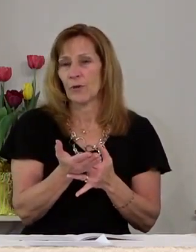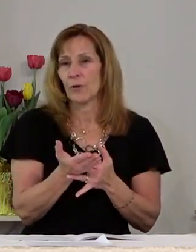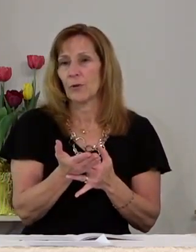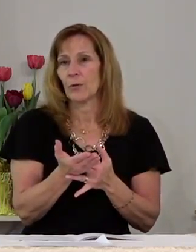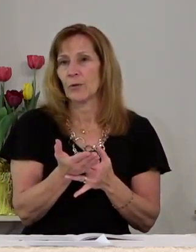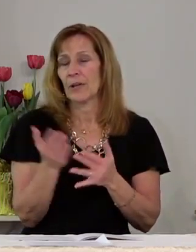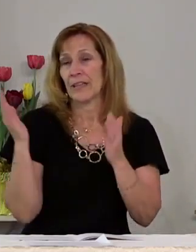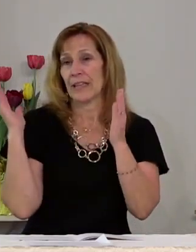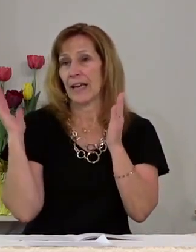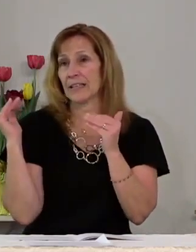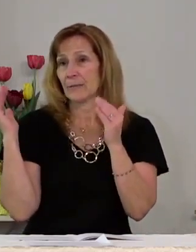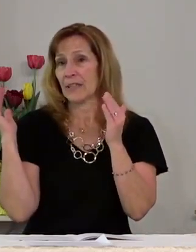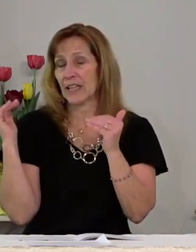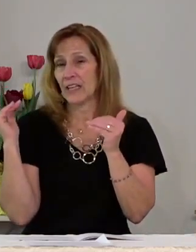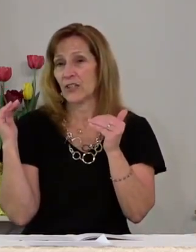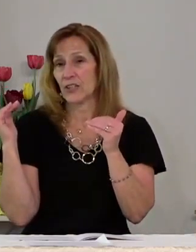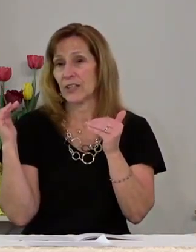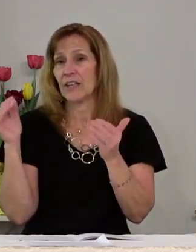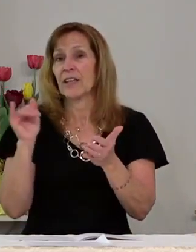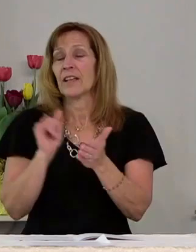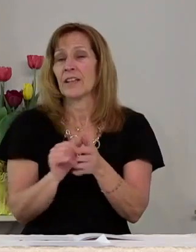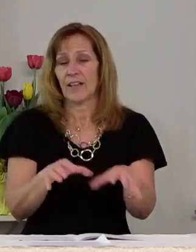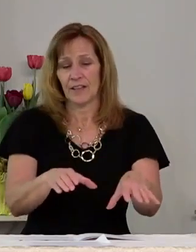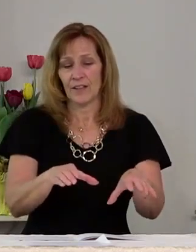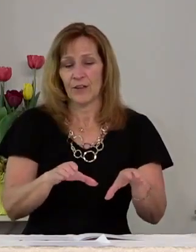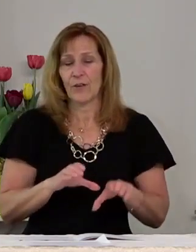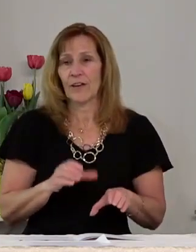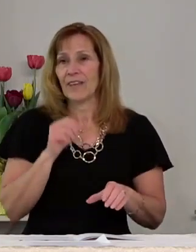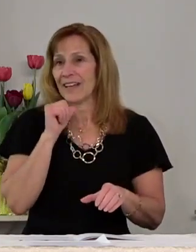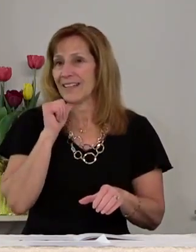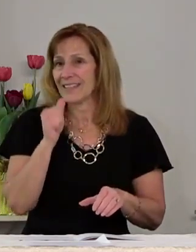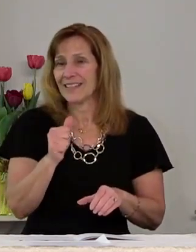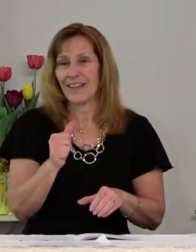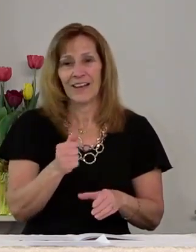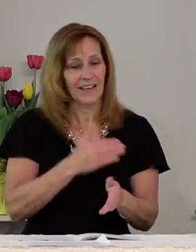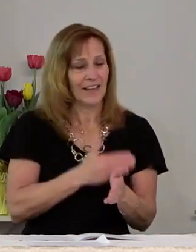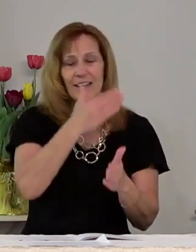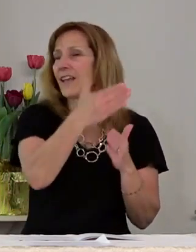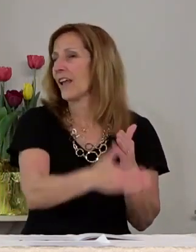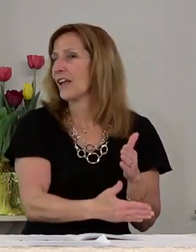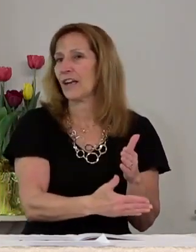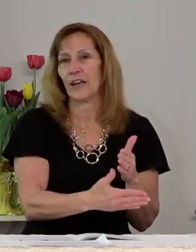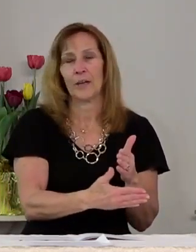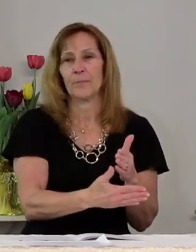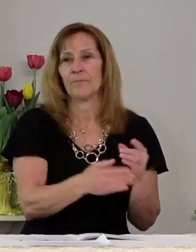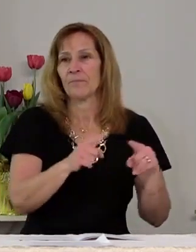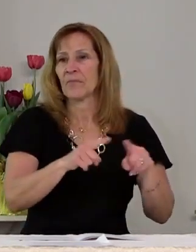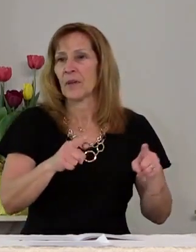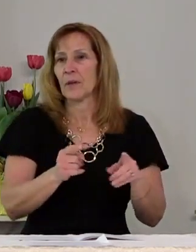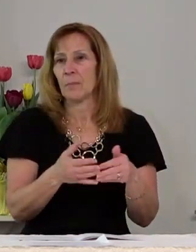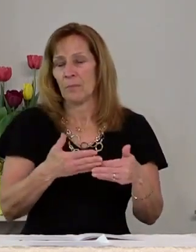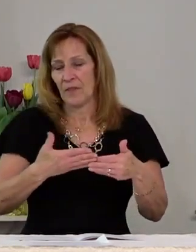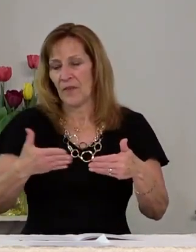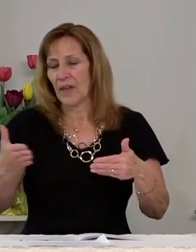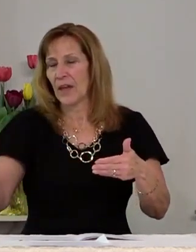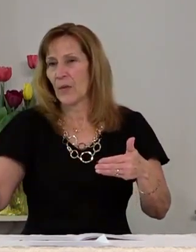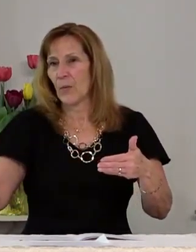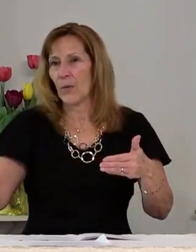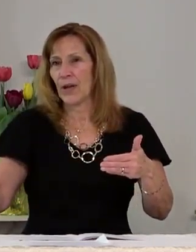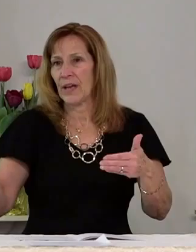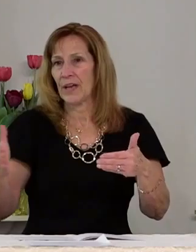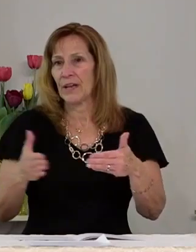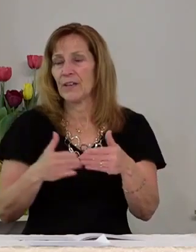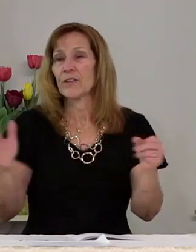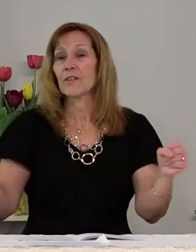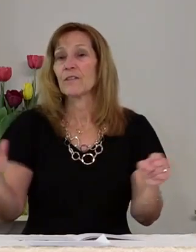expectation that the grave is not the end but the gateway to the